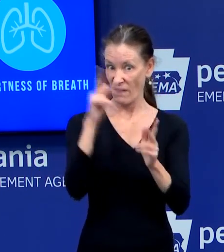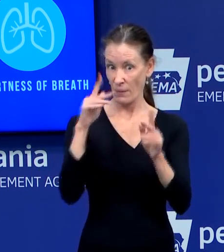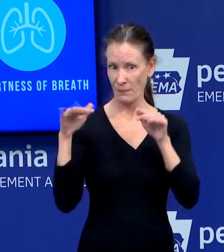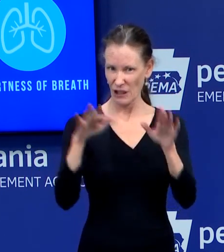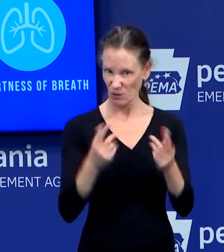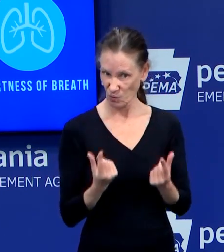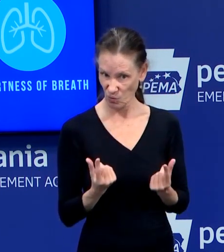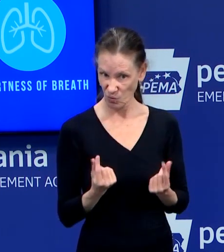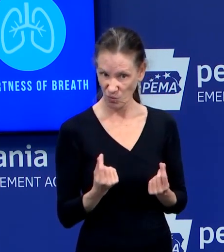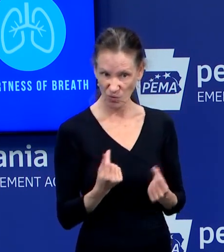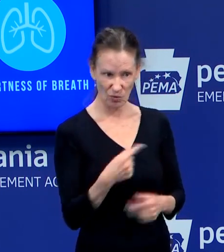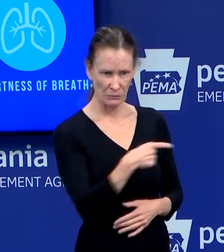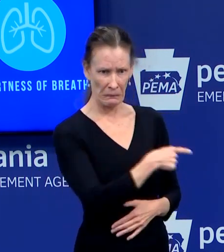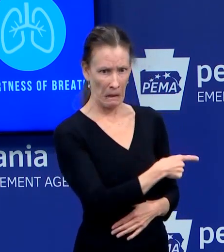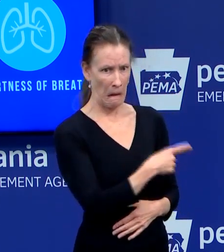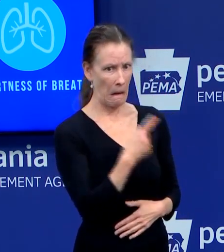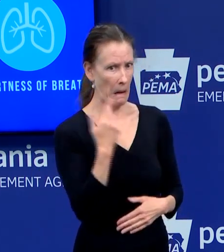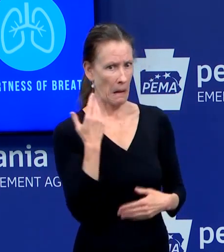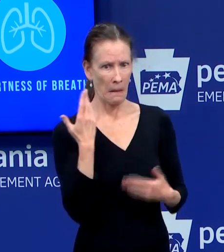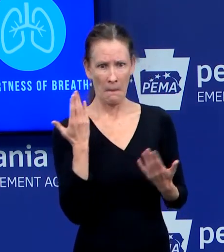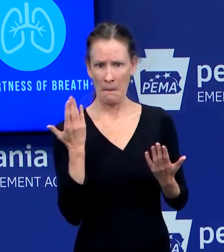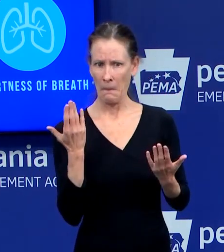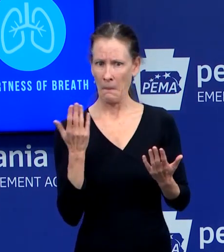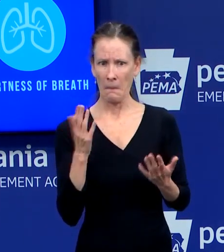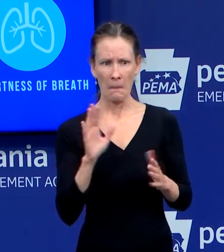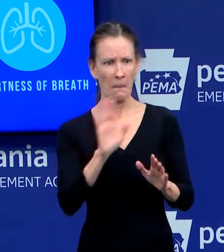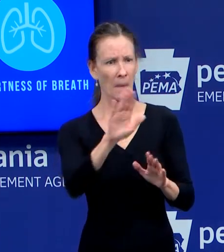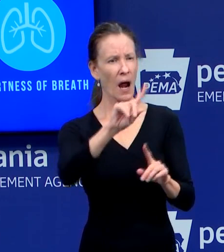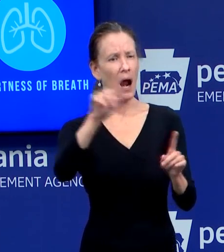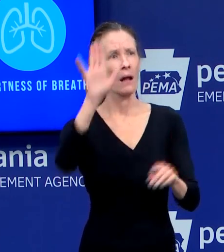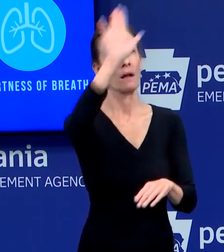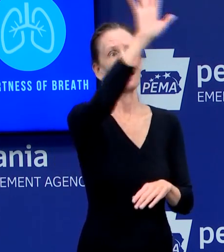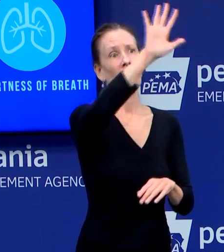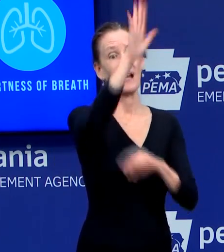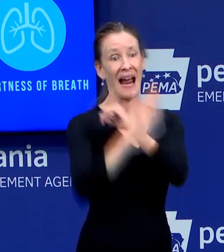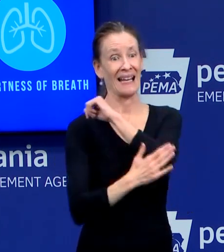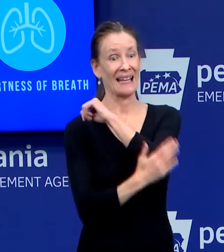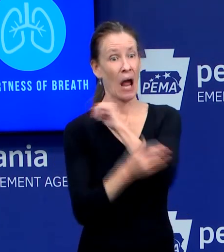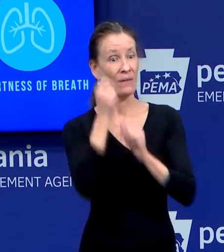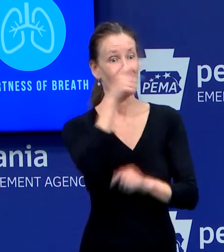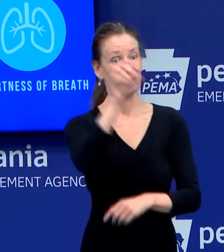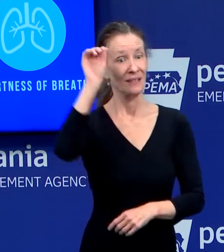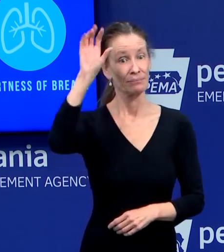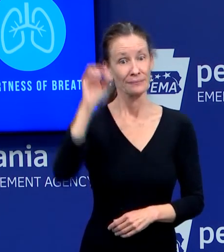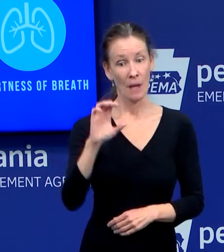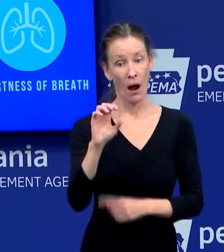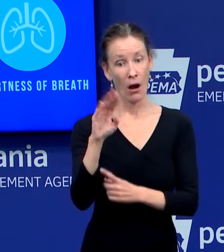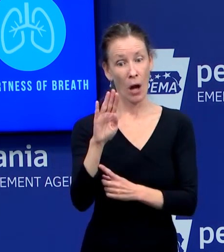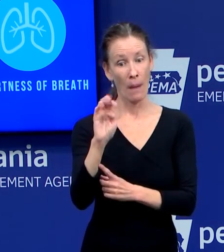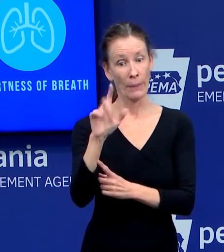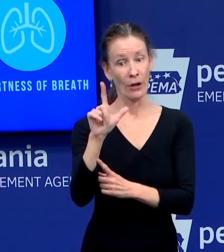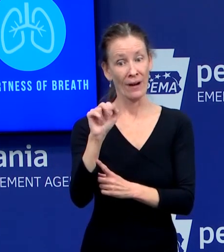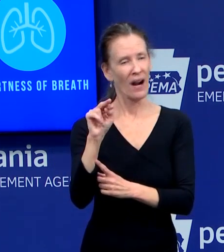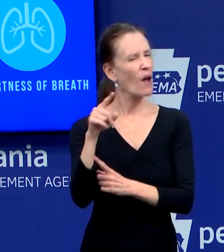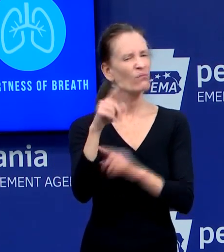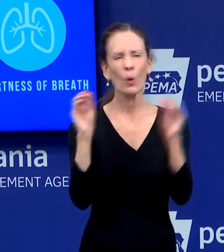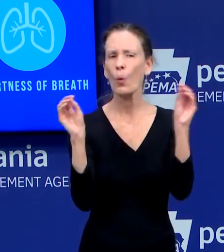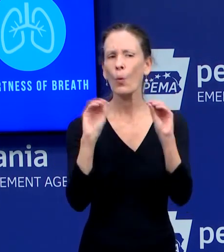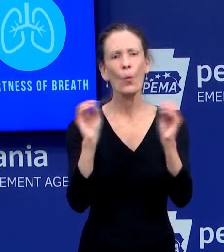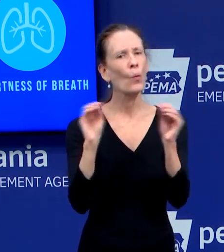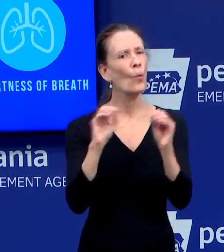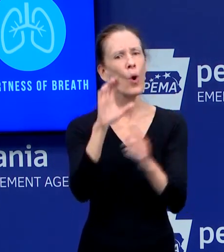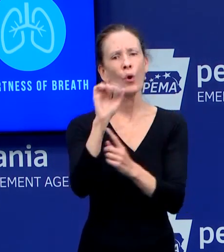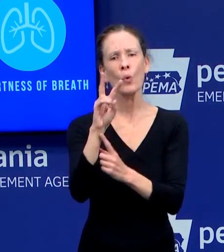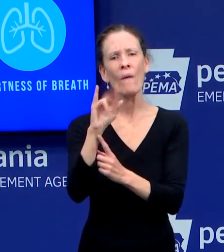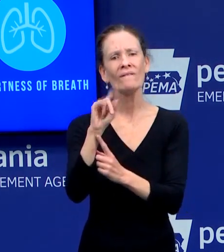documented case in Cumberland County. We would have, we would have told you that. No, I'm saying for the funeral tomorrow, there's just, there's supposed to be a thousand